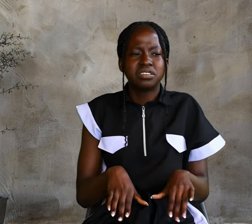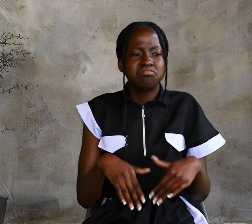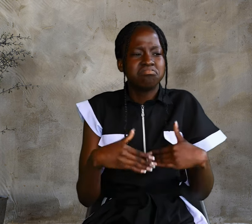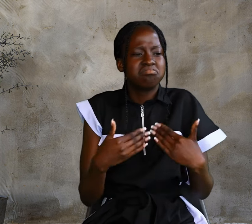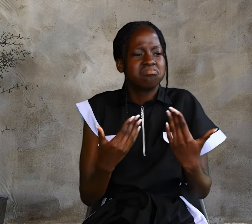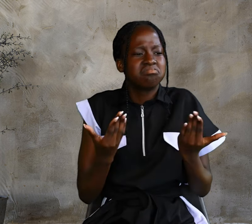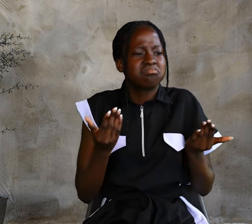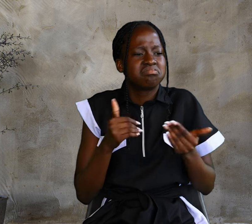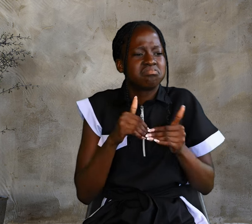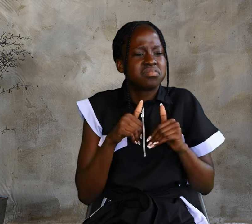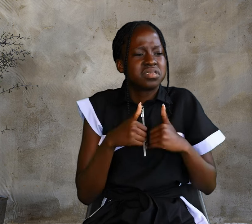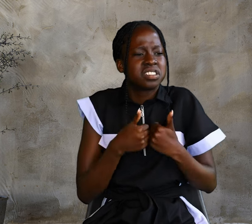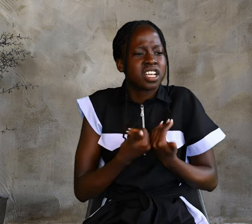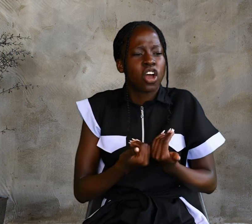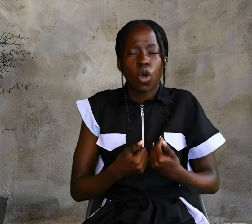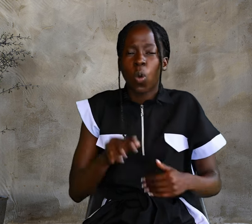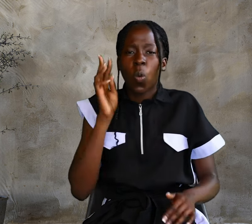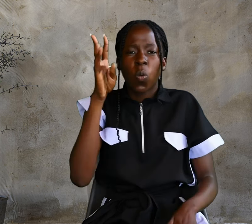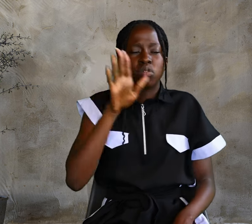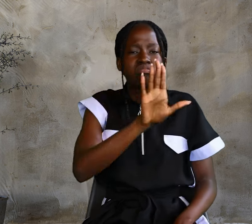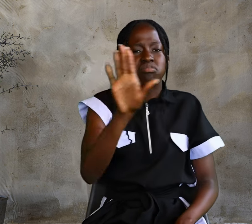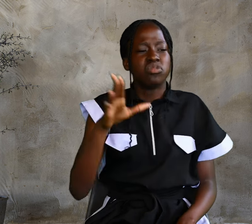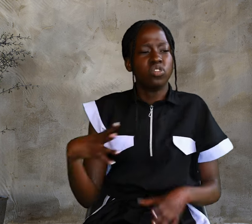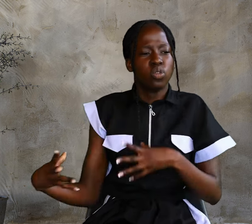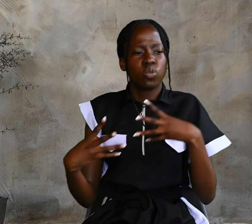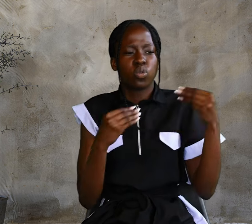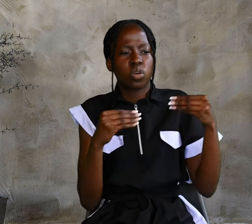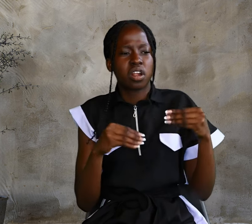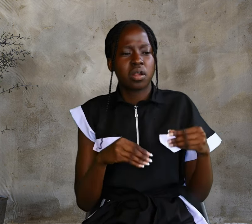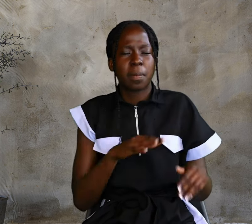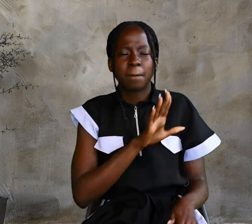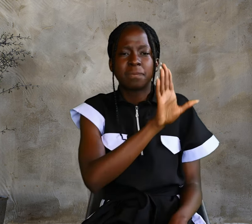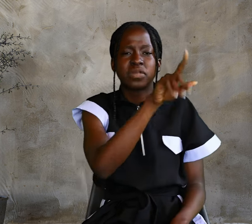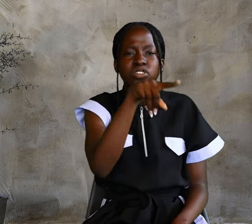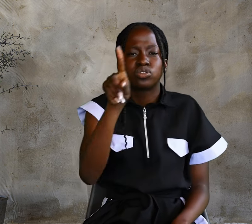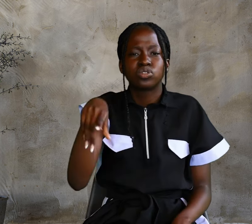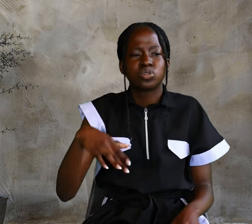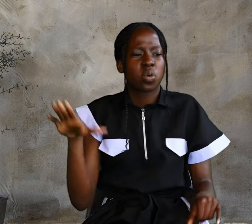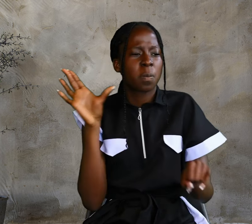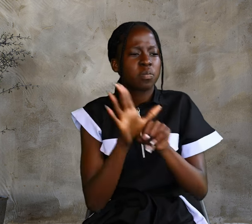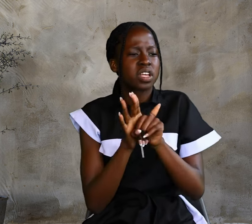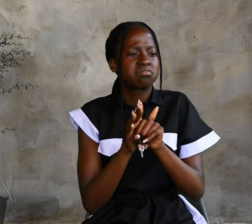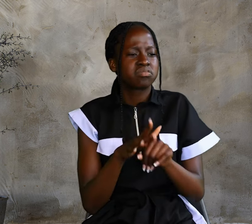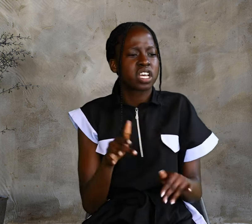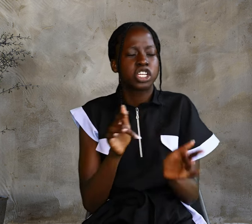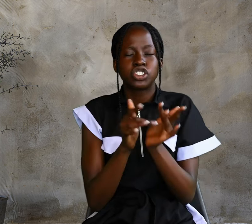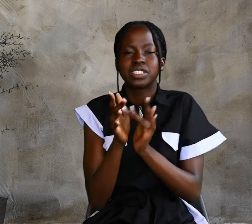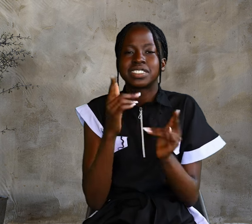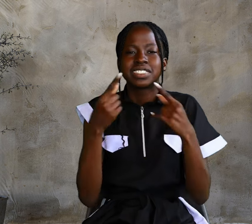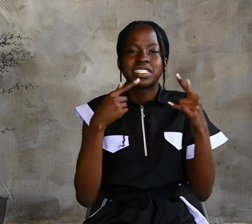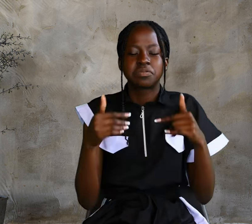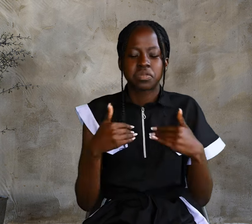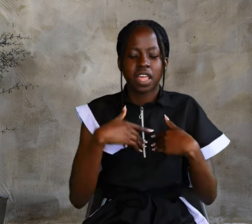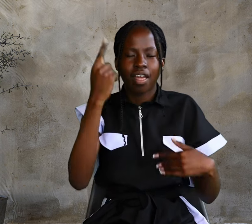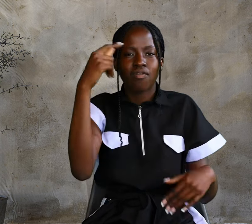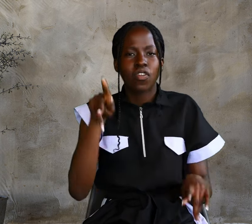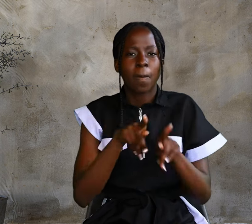they go among so many? Jesus said, Have the people sit down.